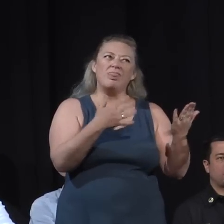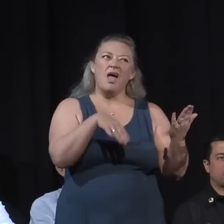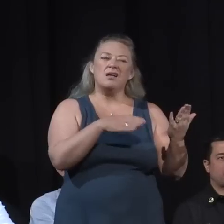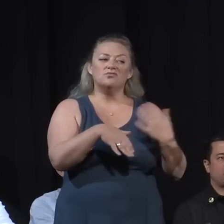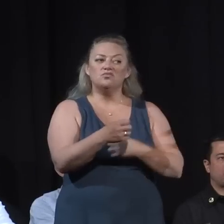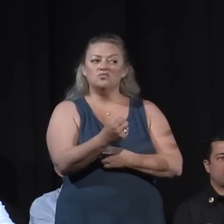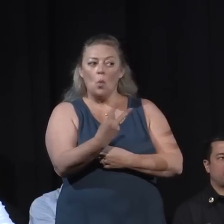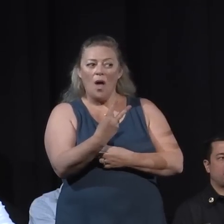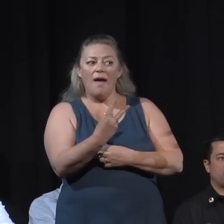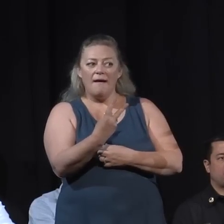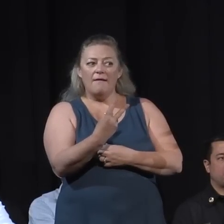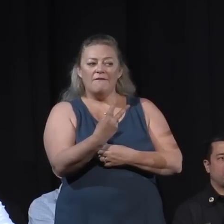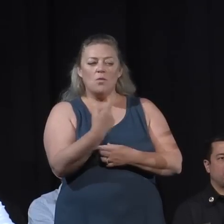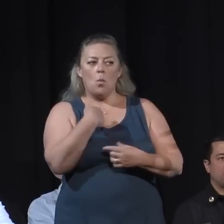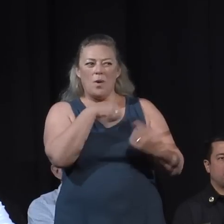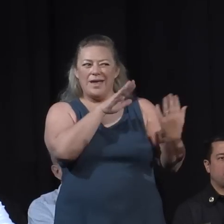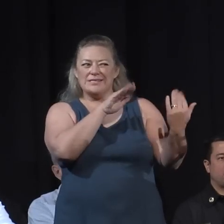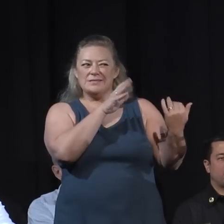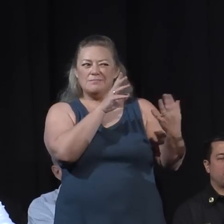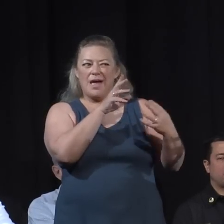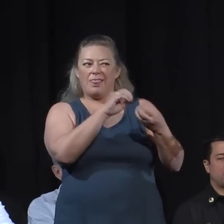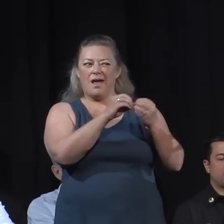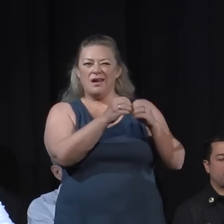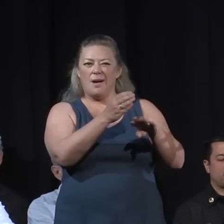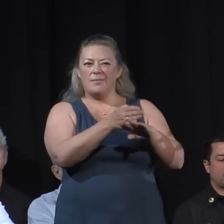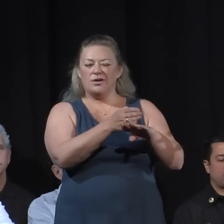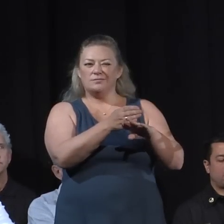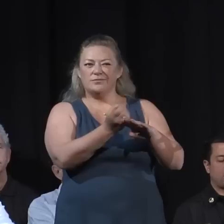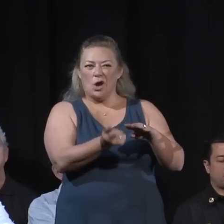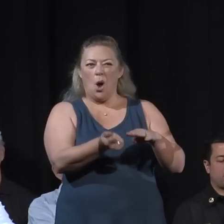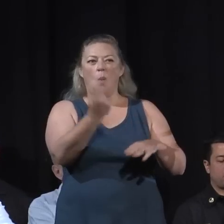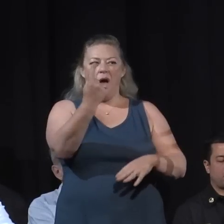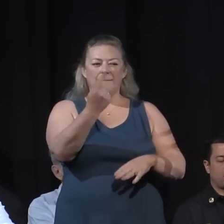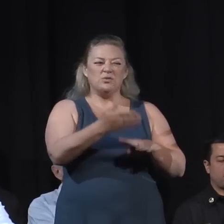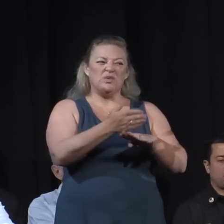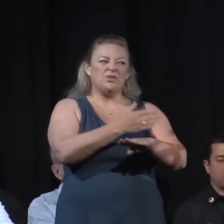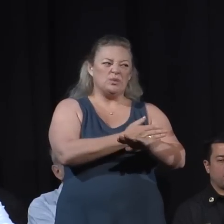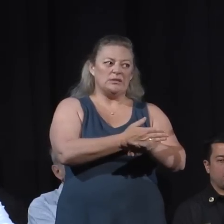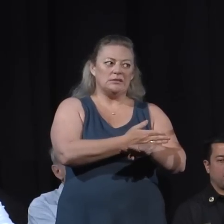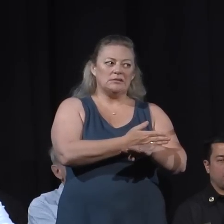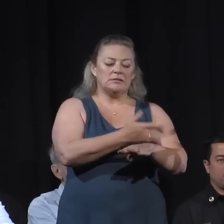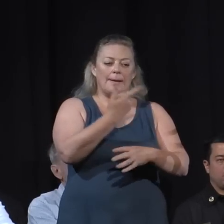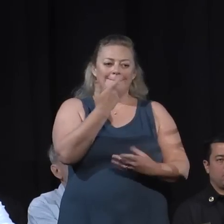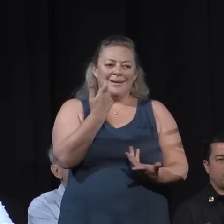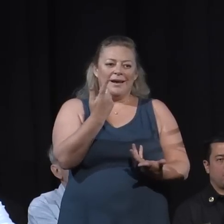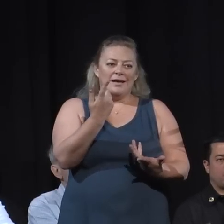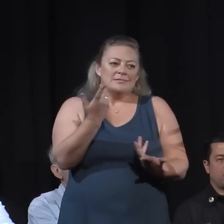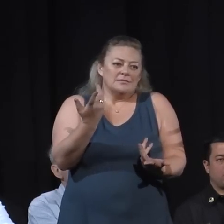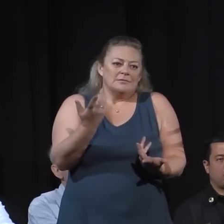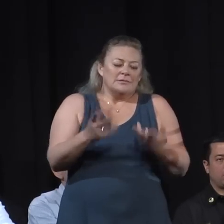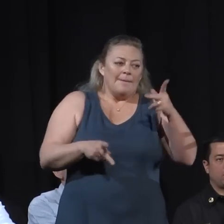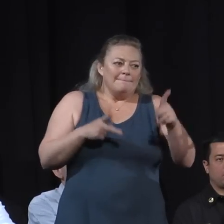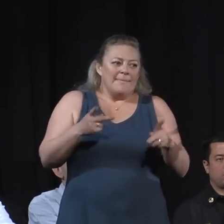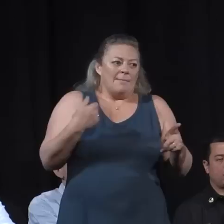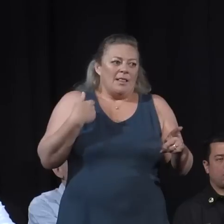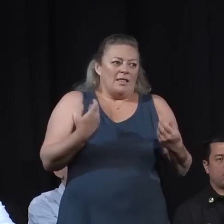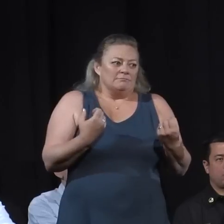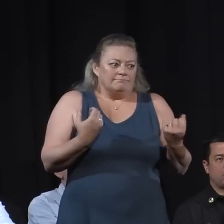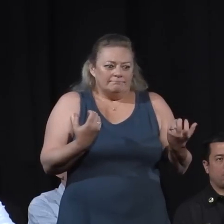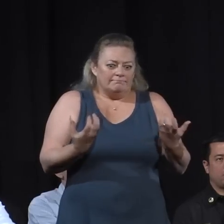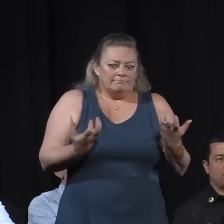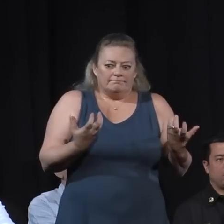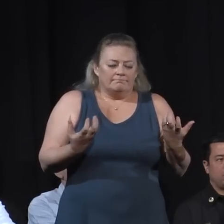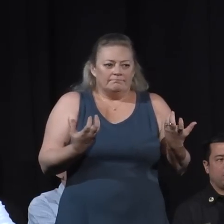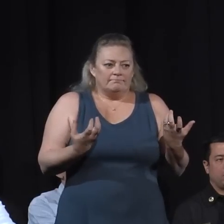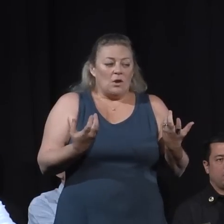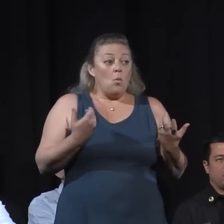do expect that number to go up as people begin to visit their homes and go into the area. We do have routine patrols going through the neighborhoods in